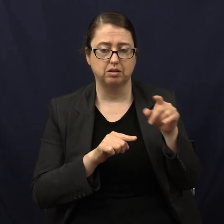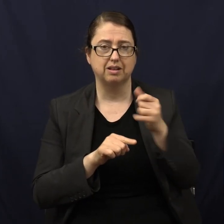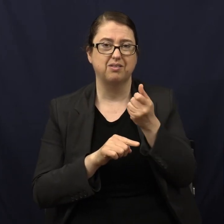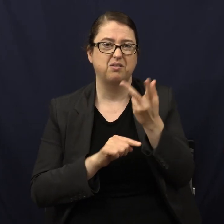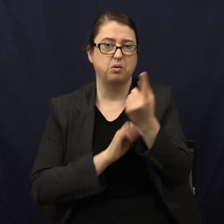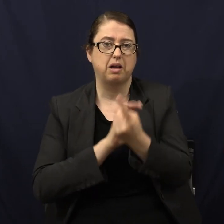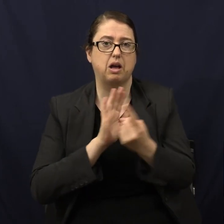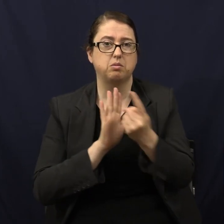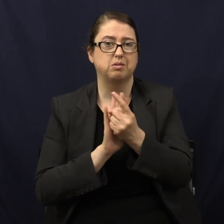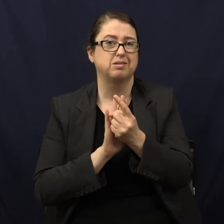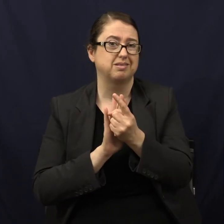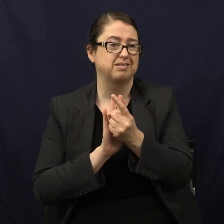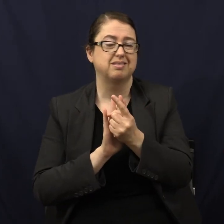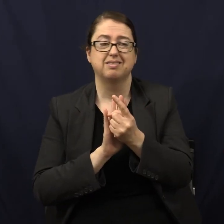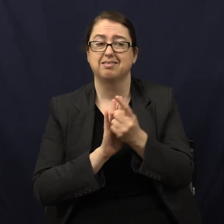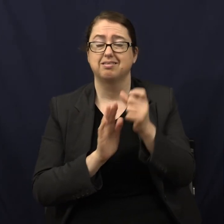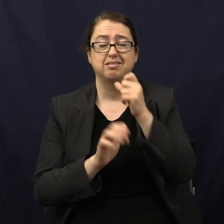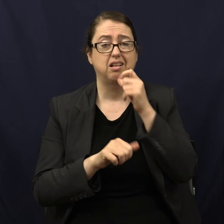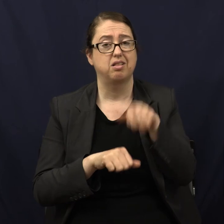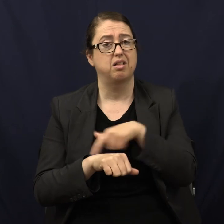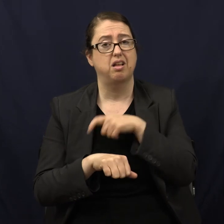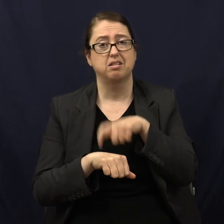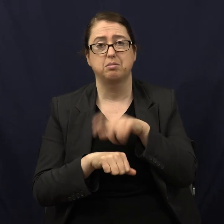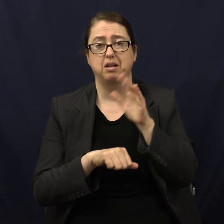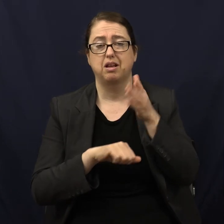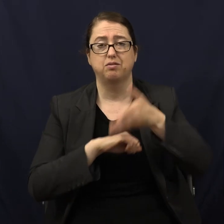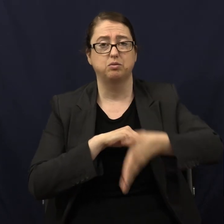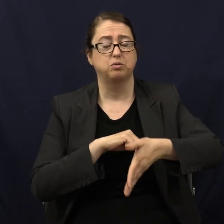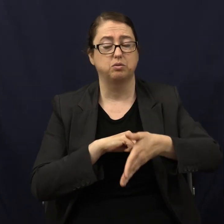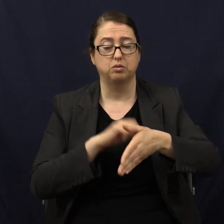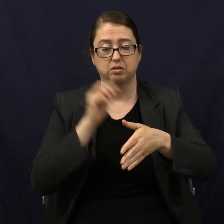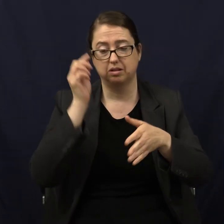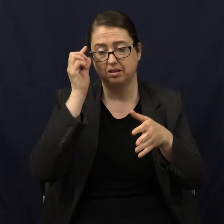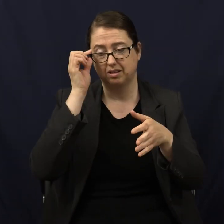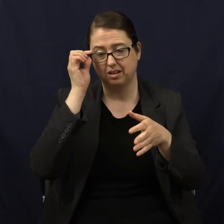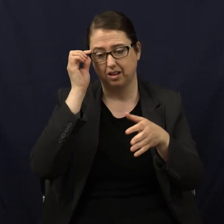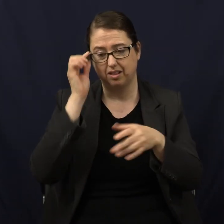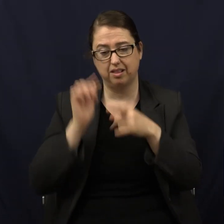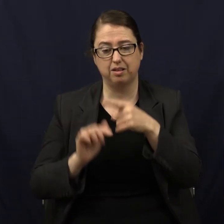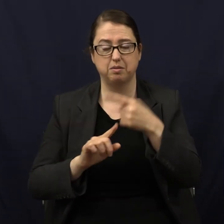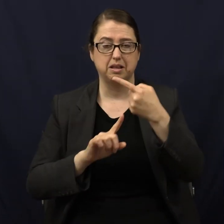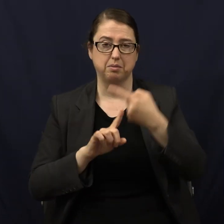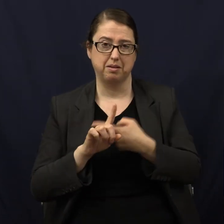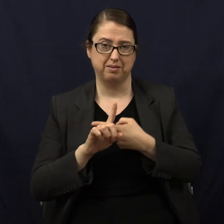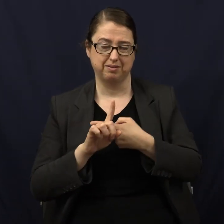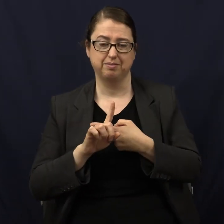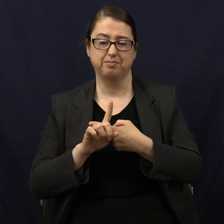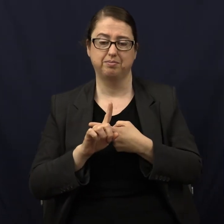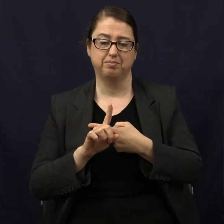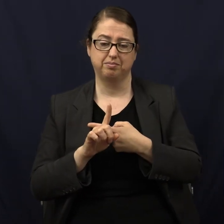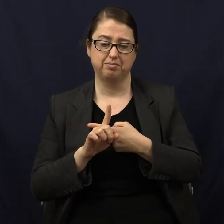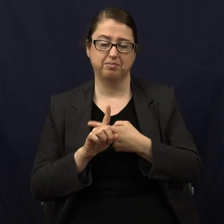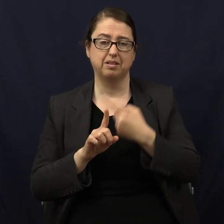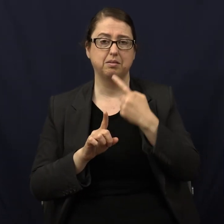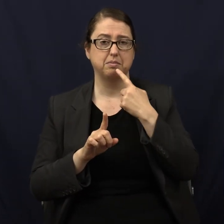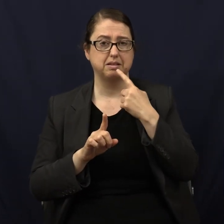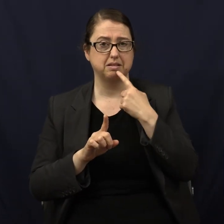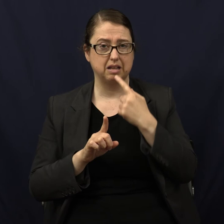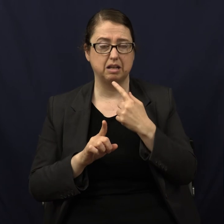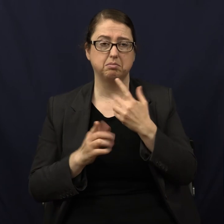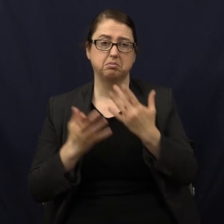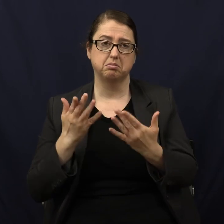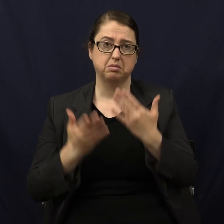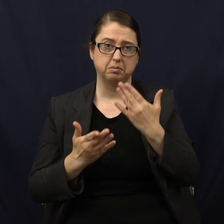Just a few hours, yeah. Not that long, right? This is a month. So probably bilateral stroke.